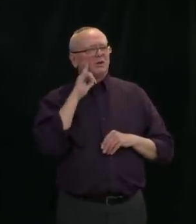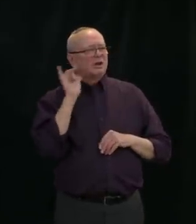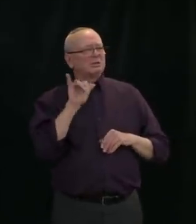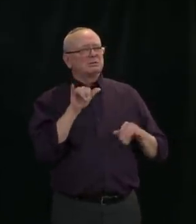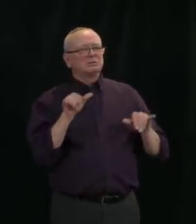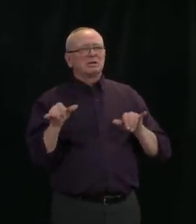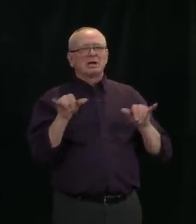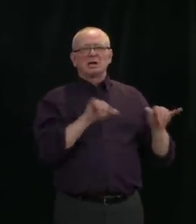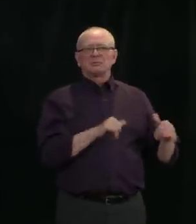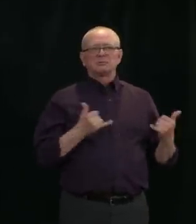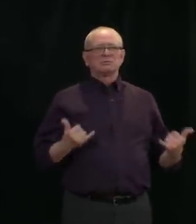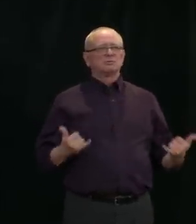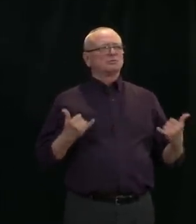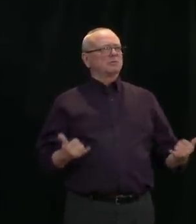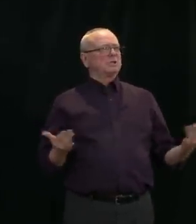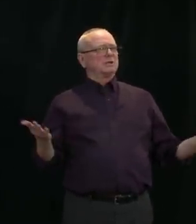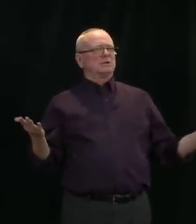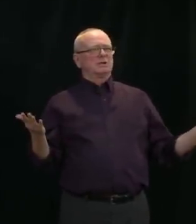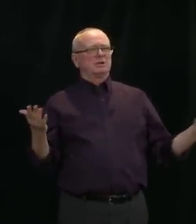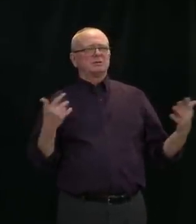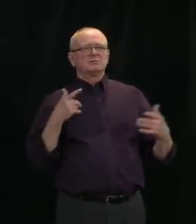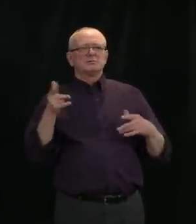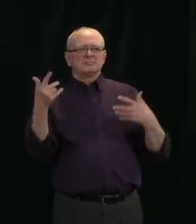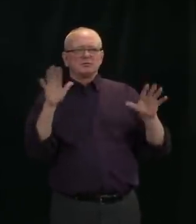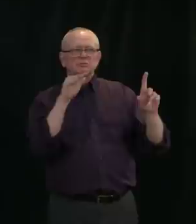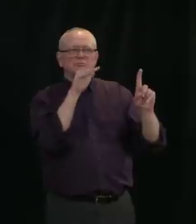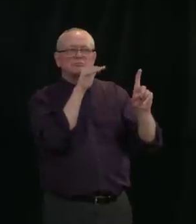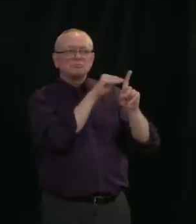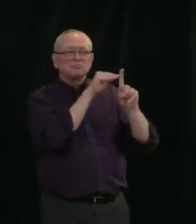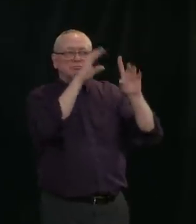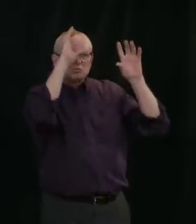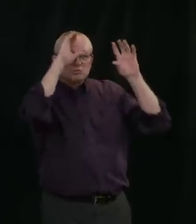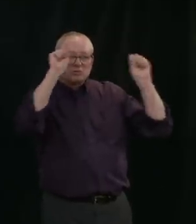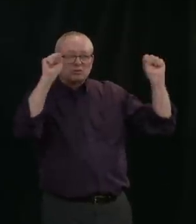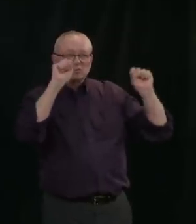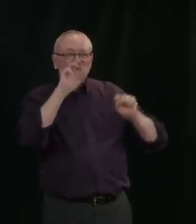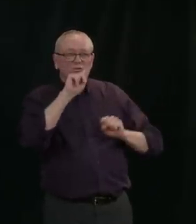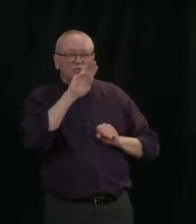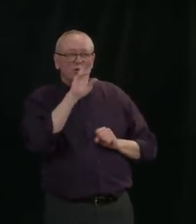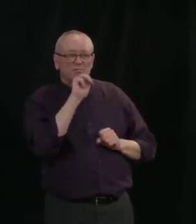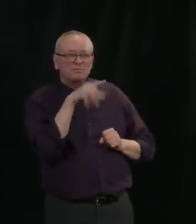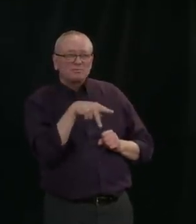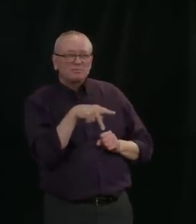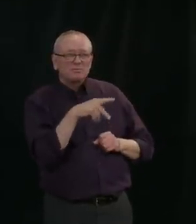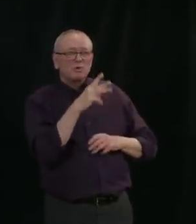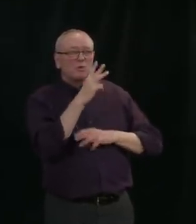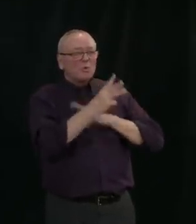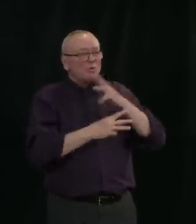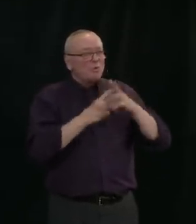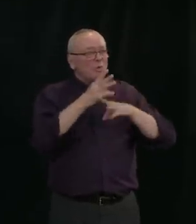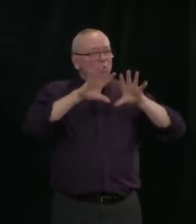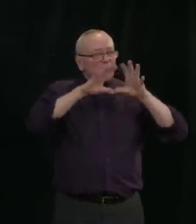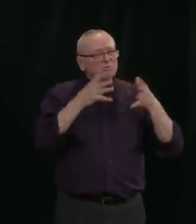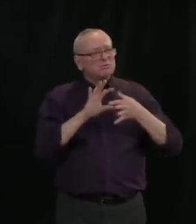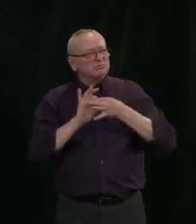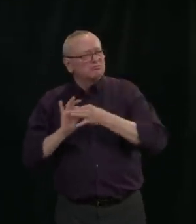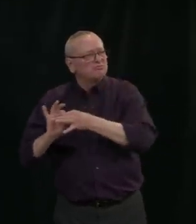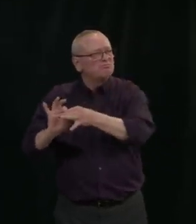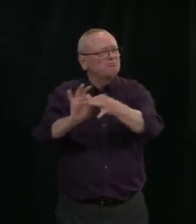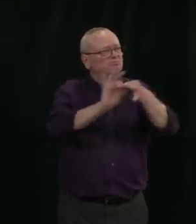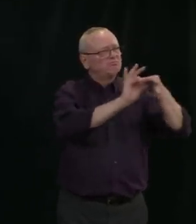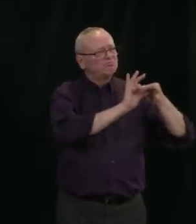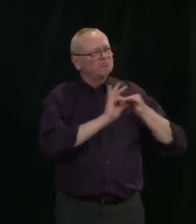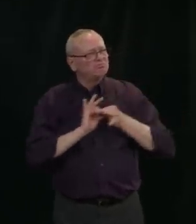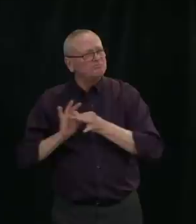global fight against terrorism. We have made very real sacrifices to stand by our American friends